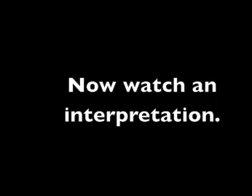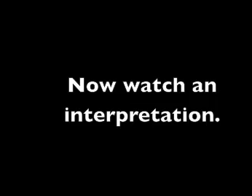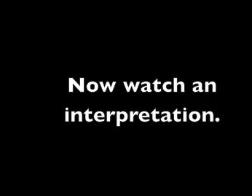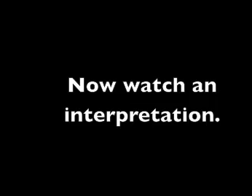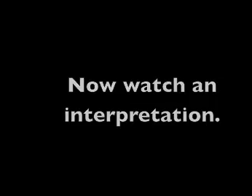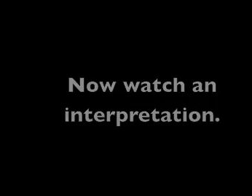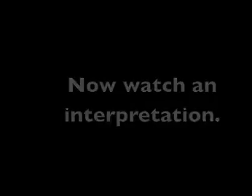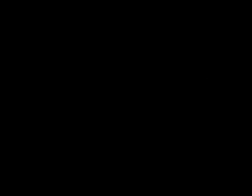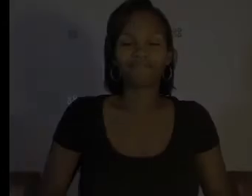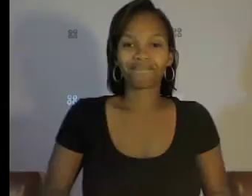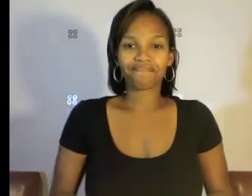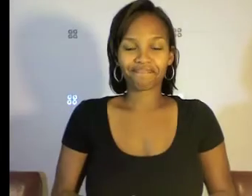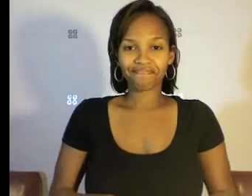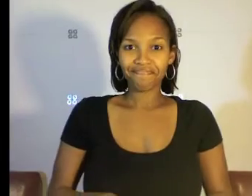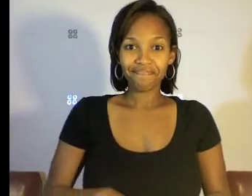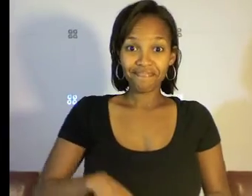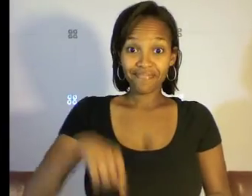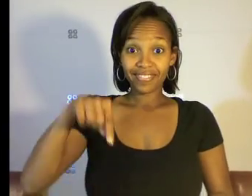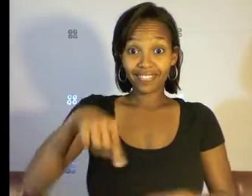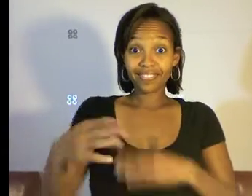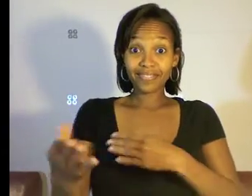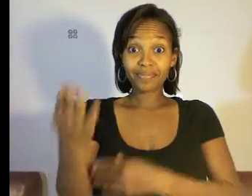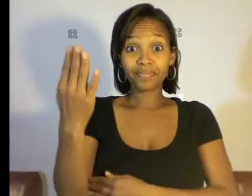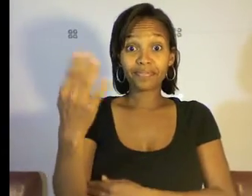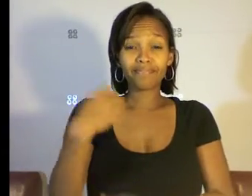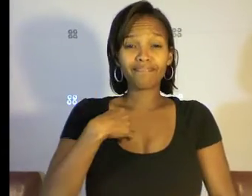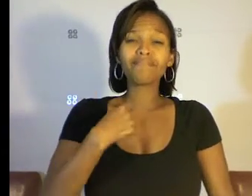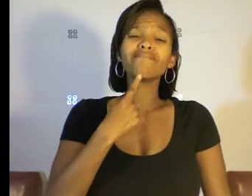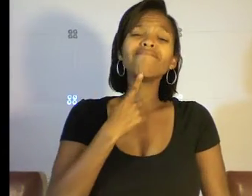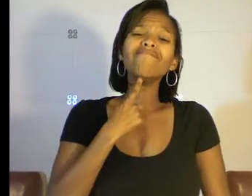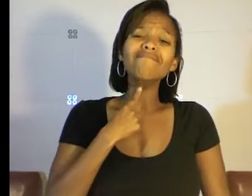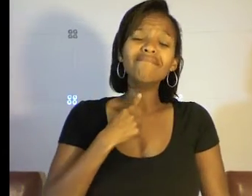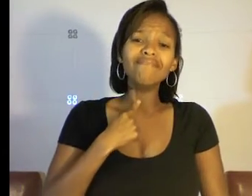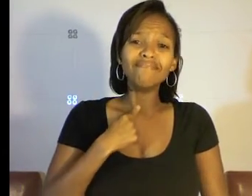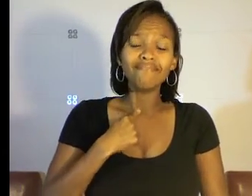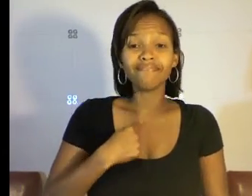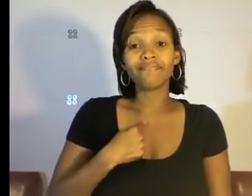I was so thirsty this morning, so I went in the fridge for a can of soda.